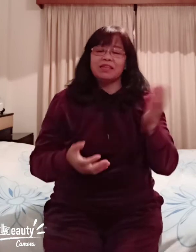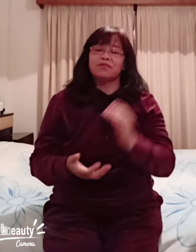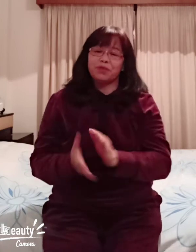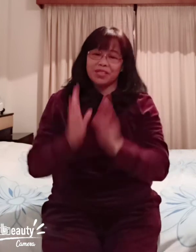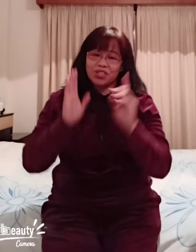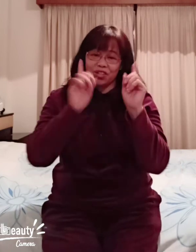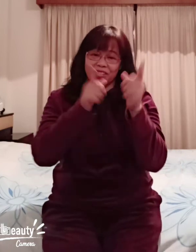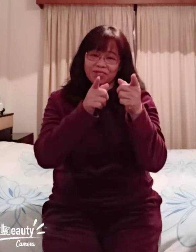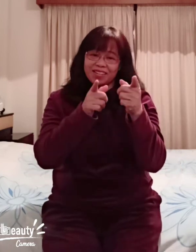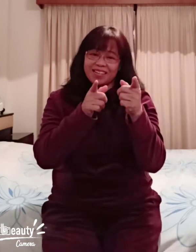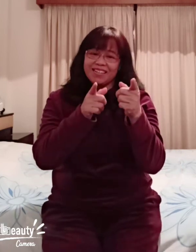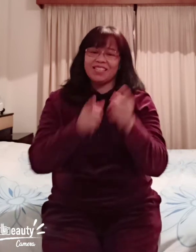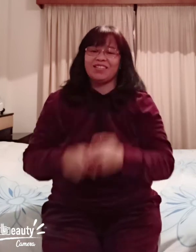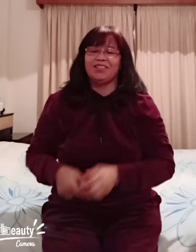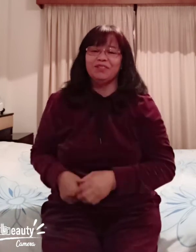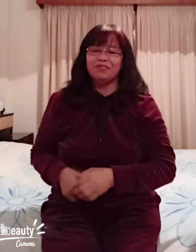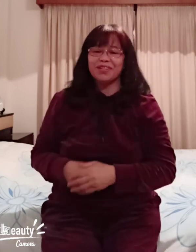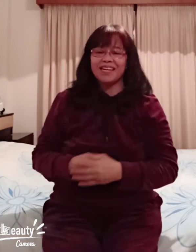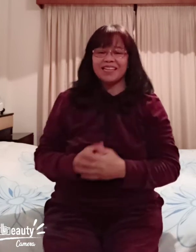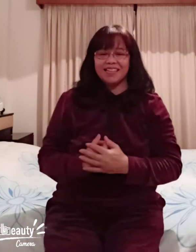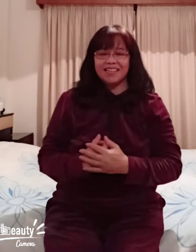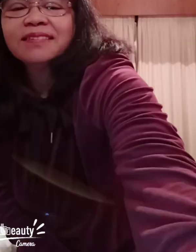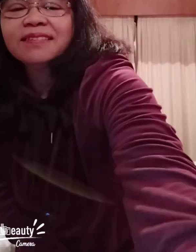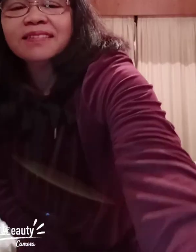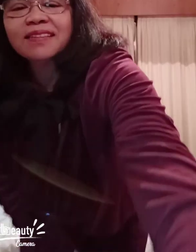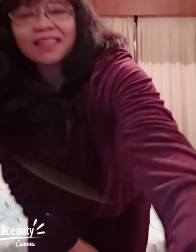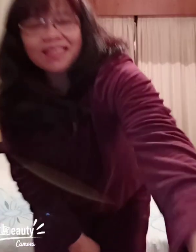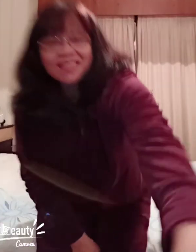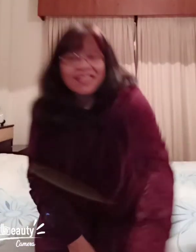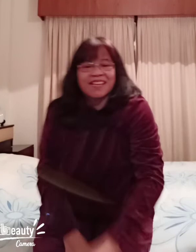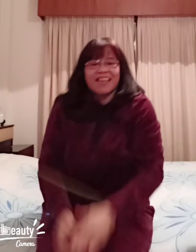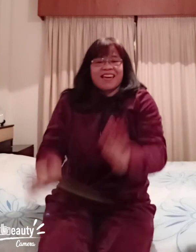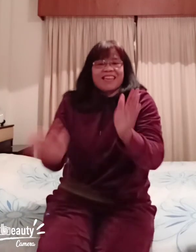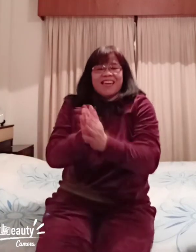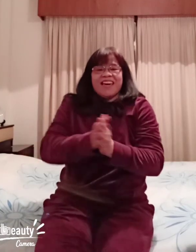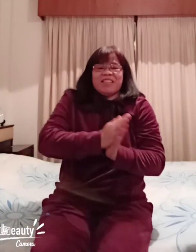for the children so don't forget guys okay yes